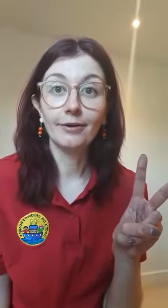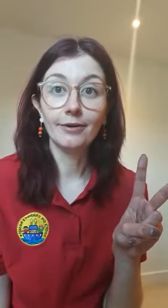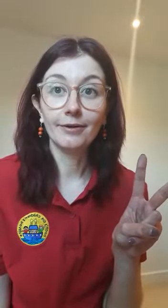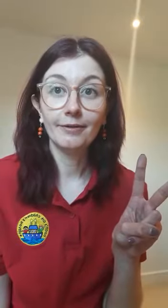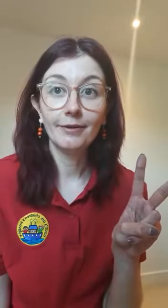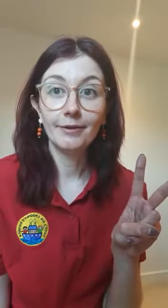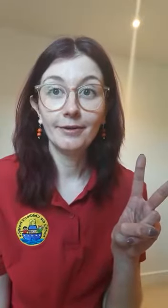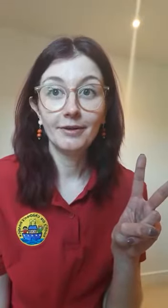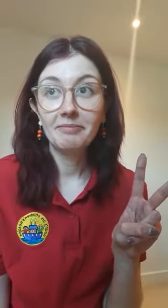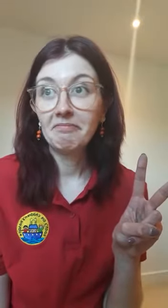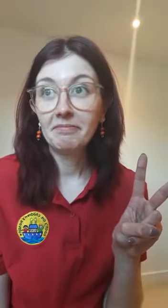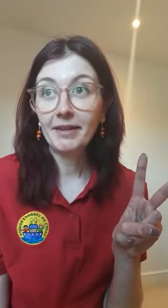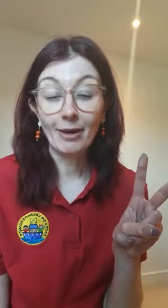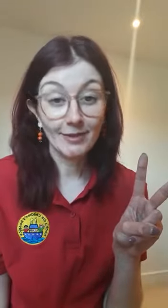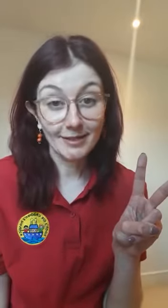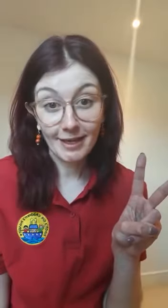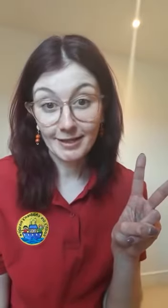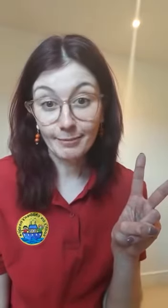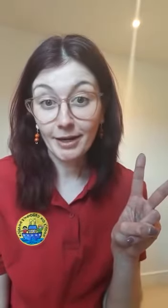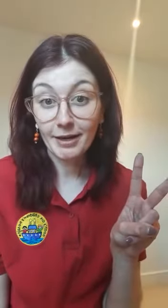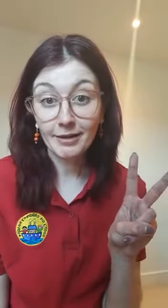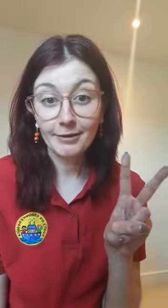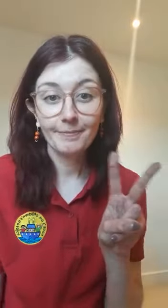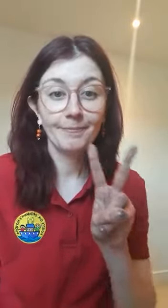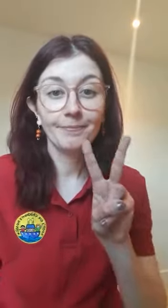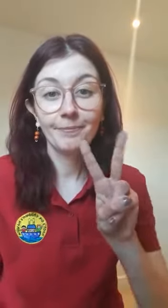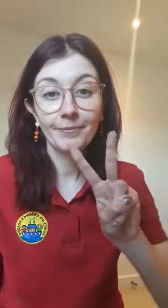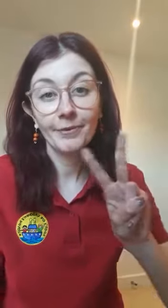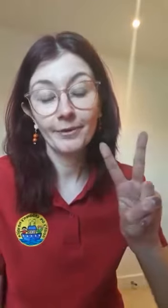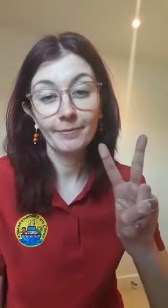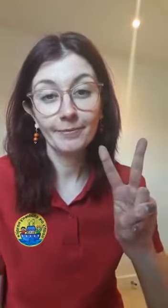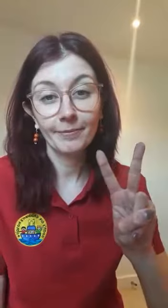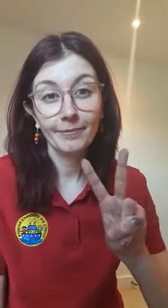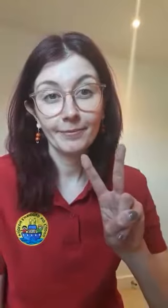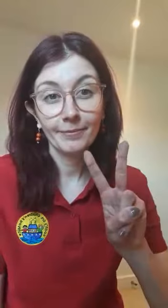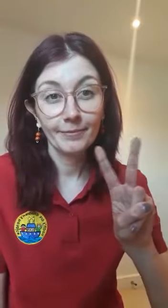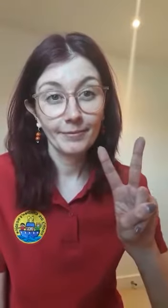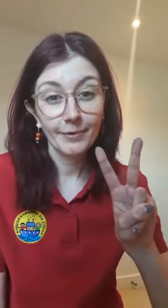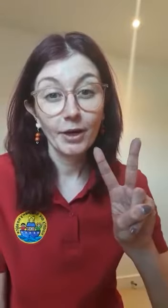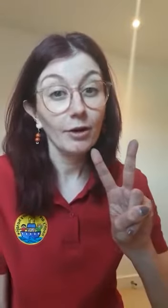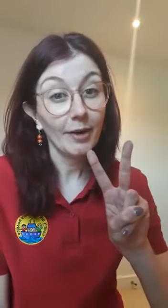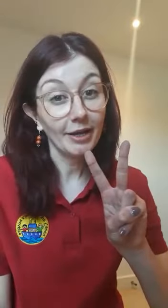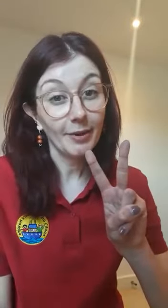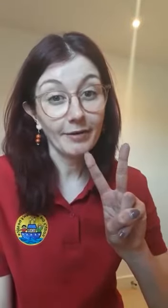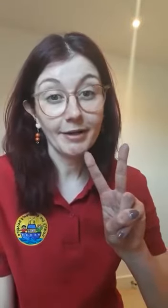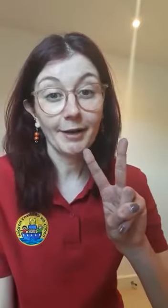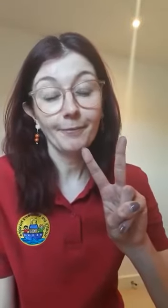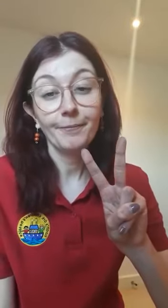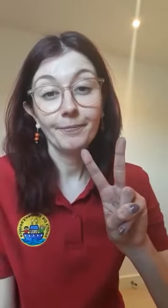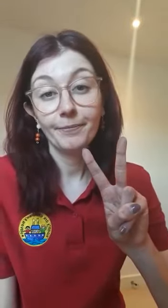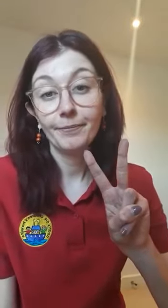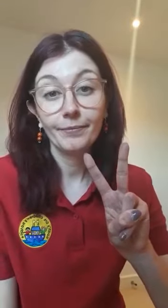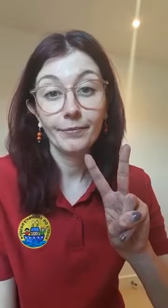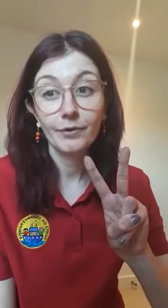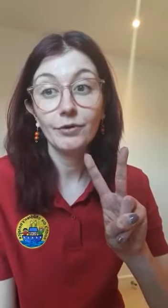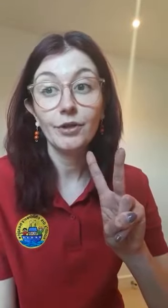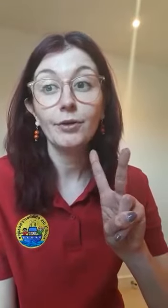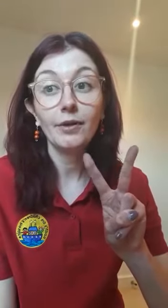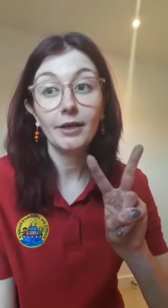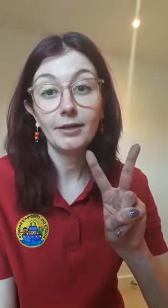outside in the park, or where you are right now. So two things